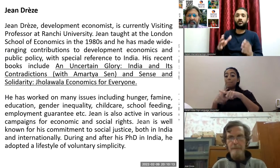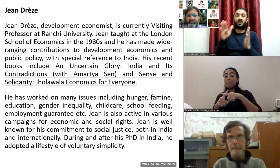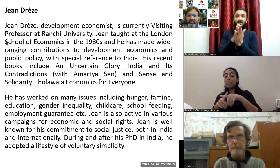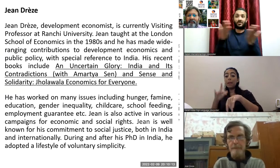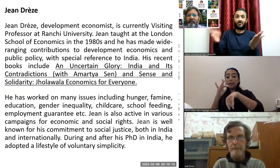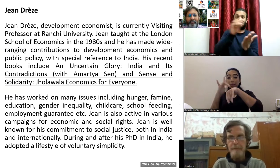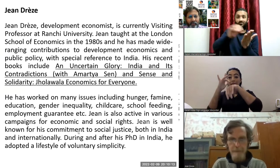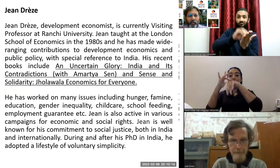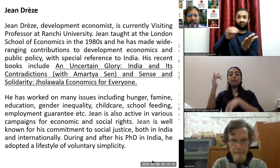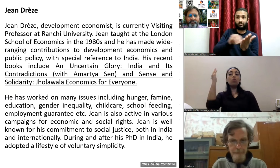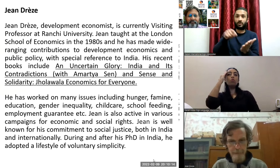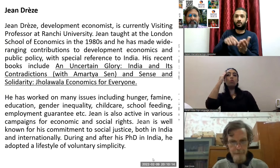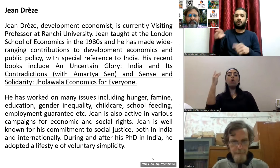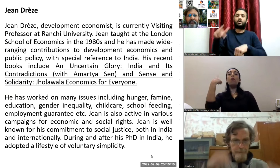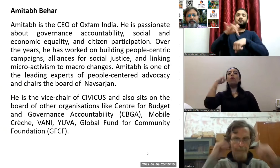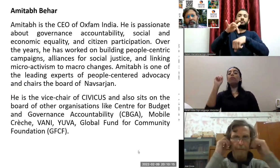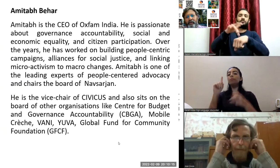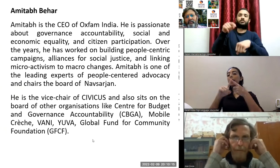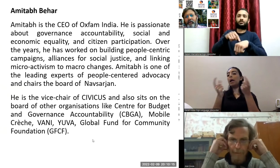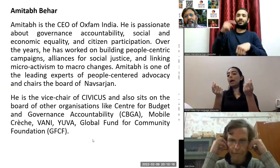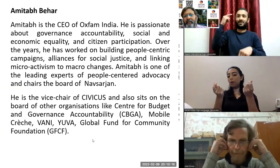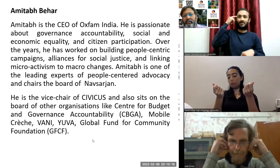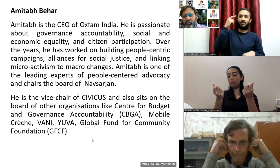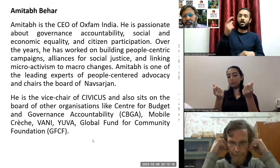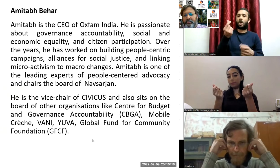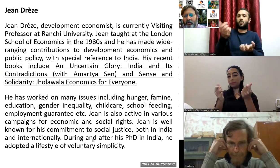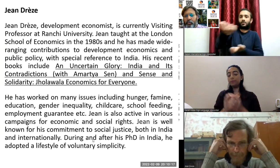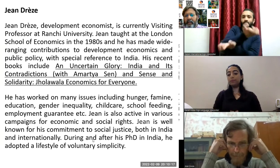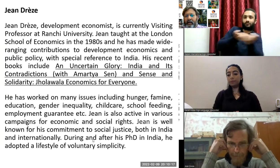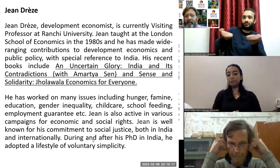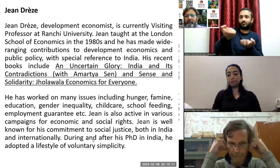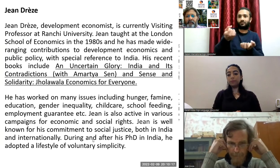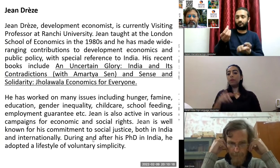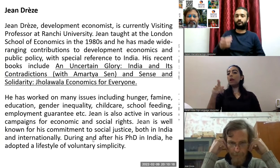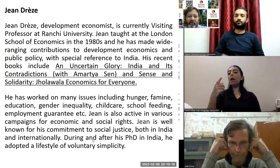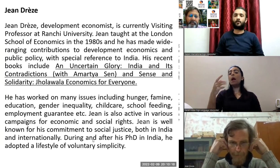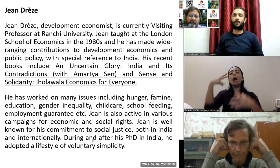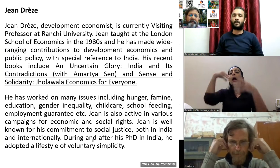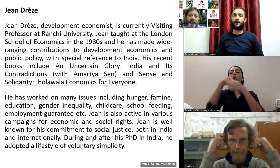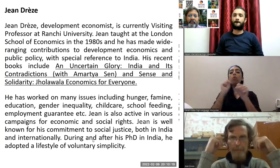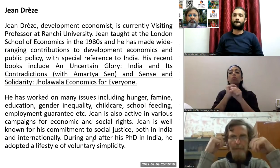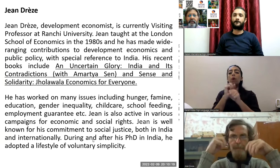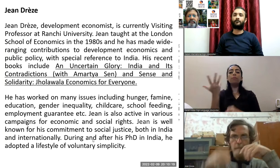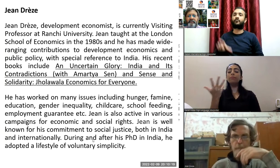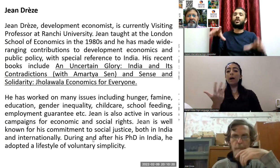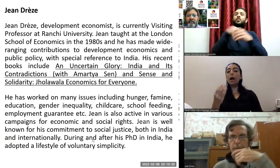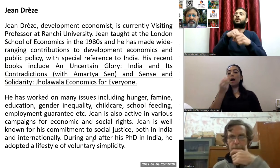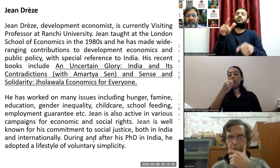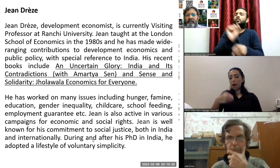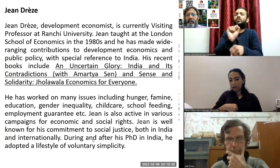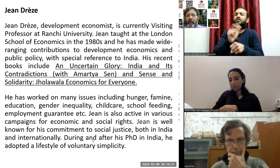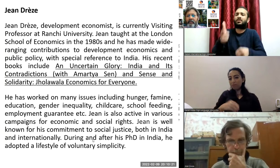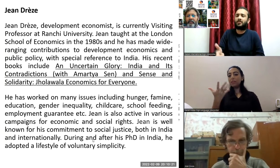economics for everyone he has worked on many issues including hunger famine education